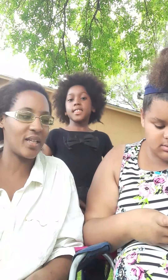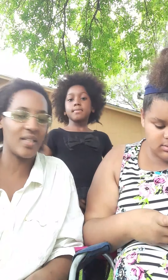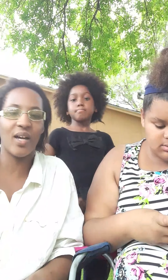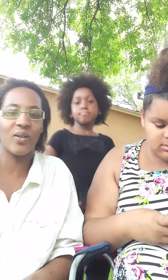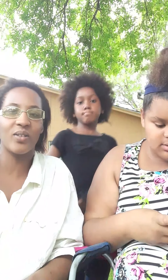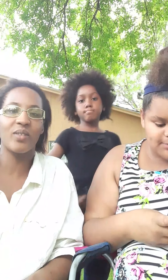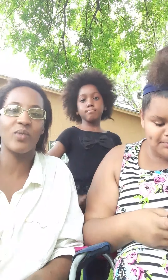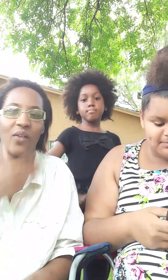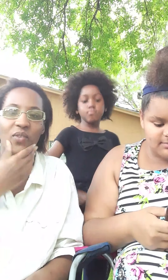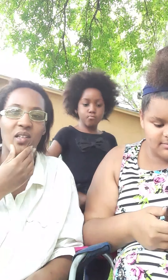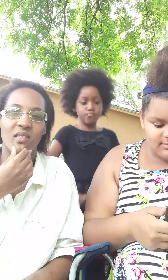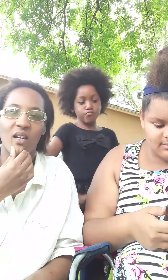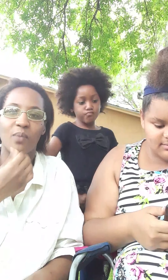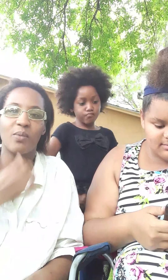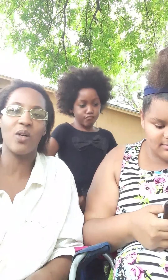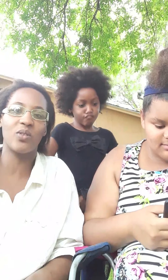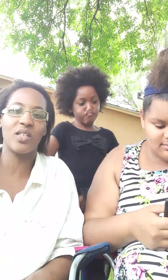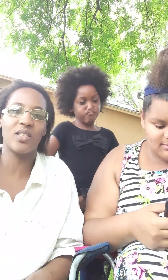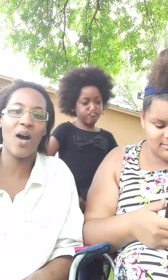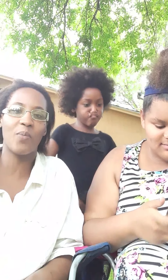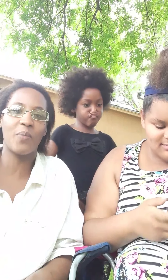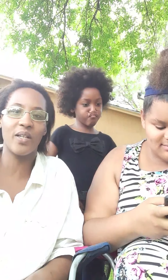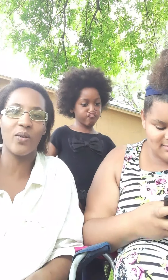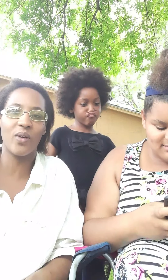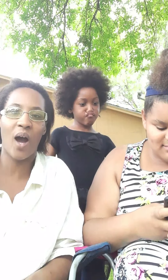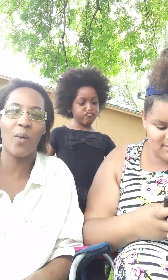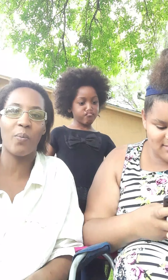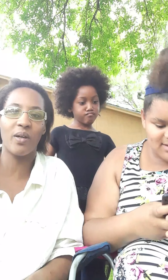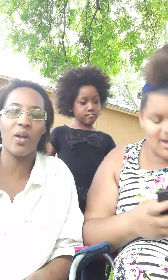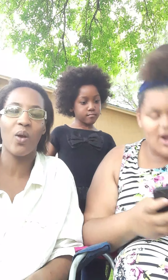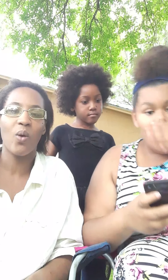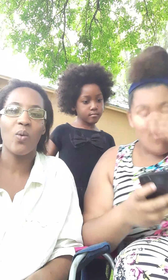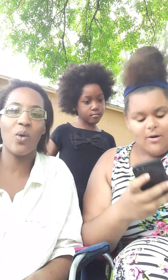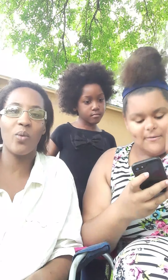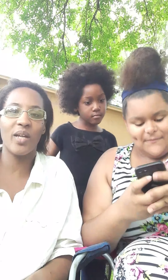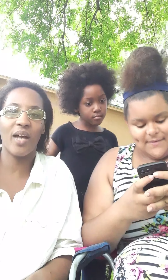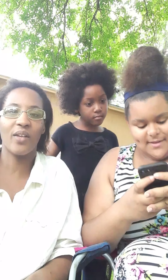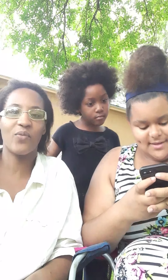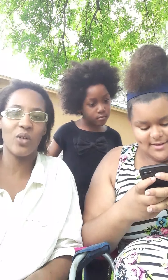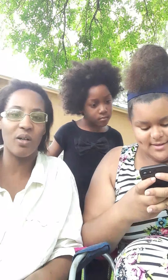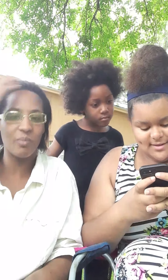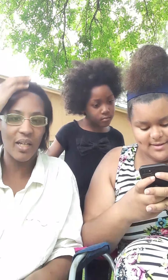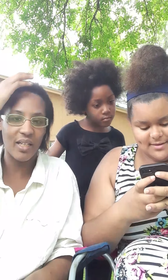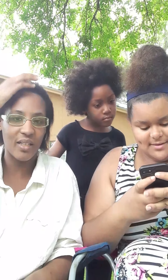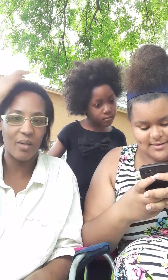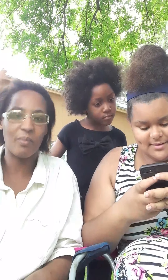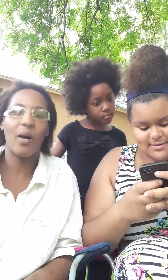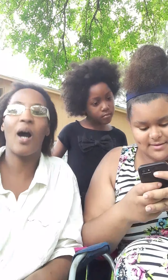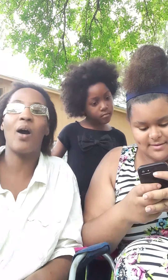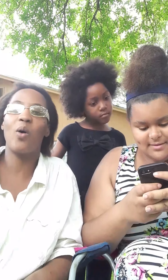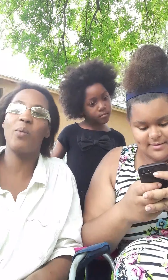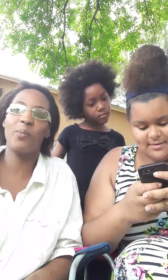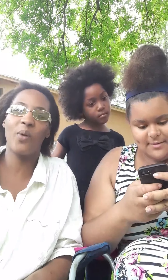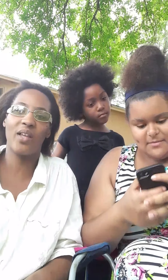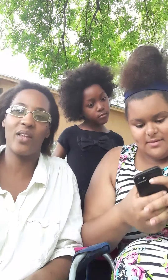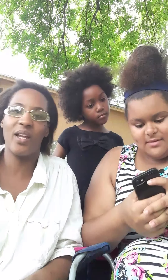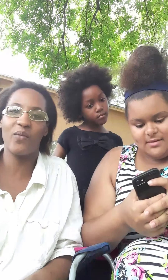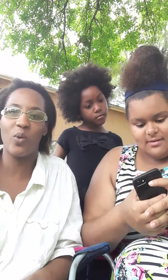down when i finish the upload this i'll put it i'll put what we got it from and um i hope and pray that everyone would